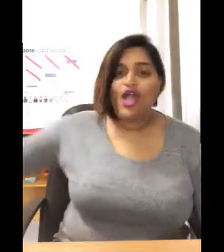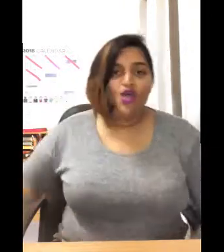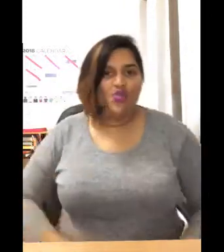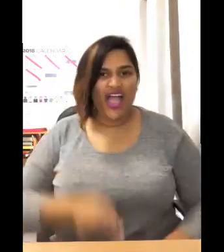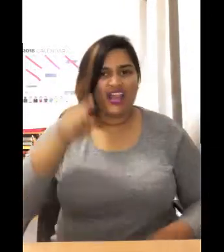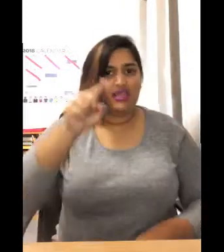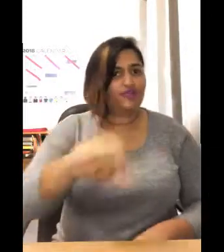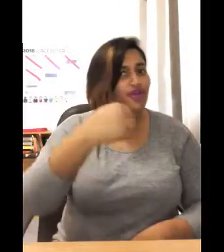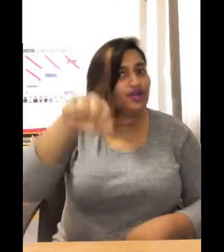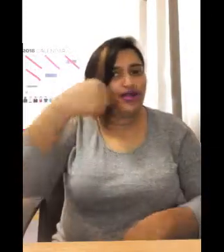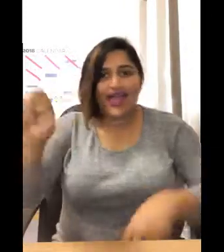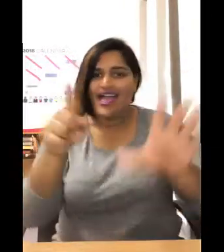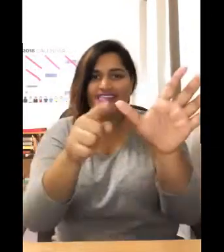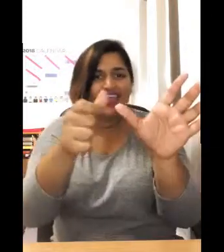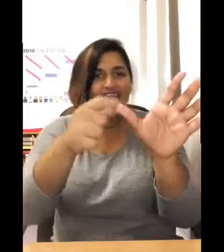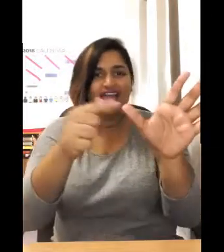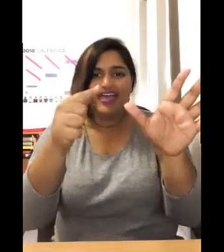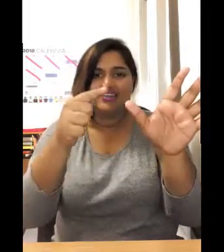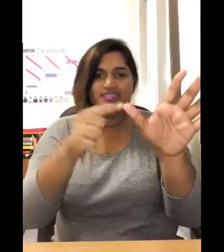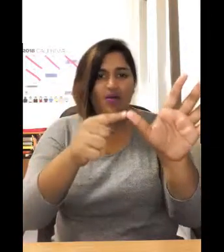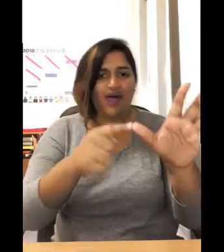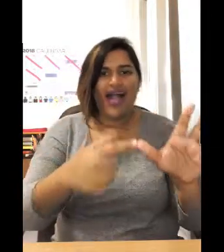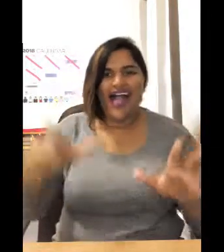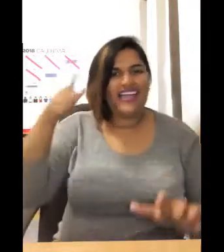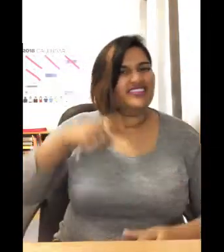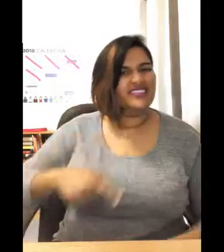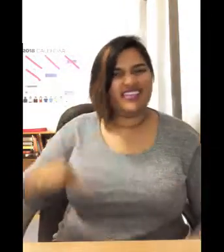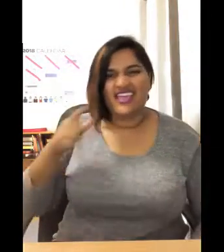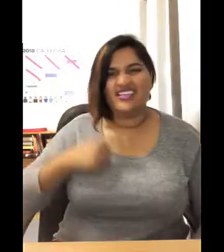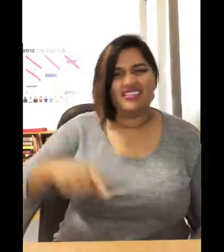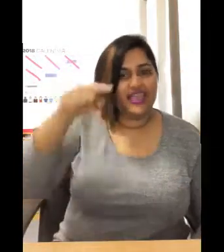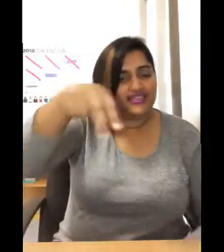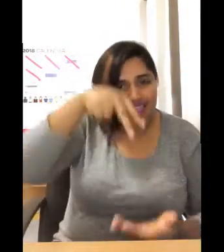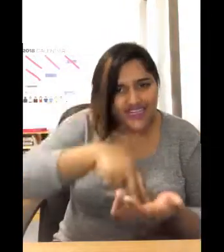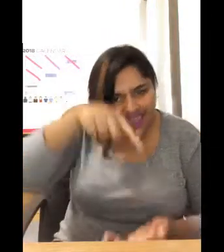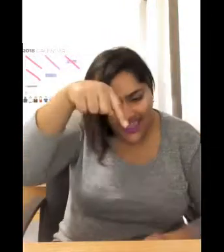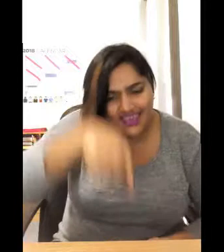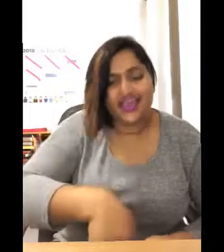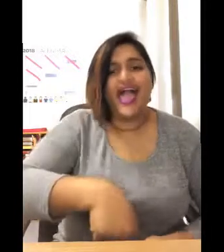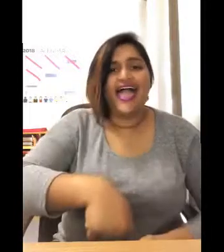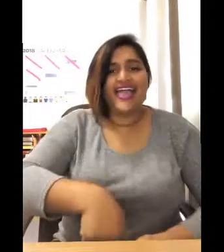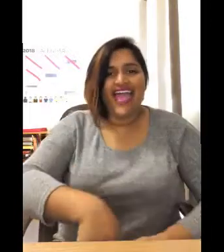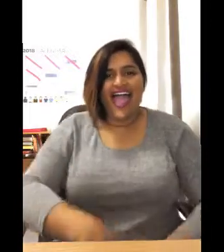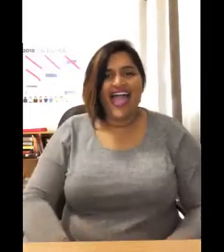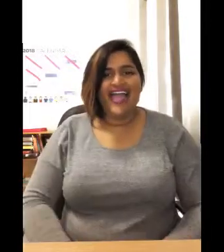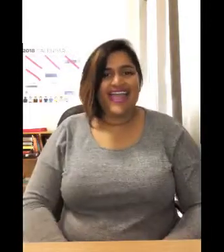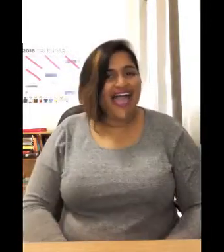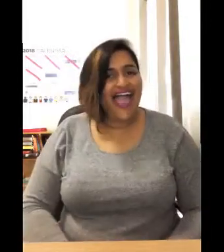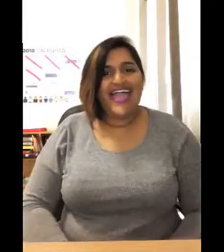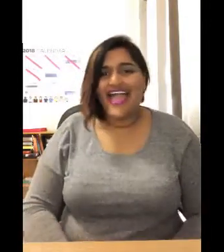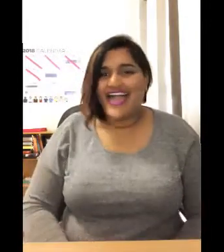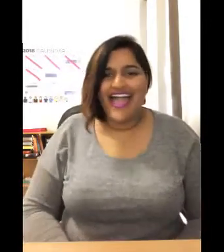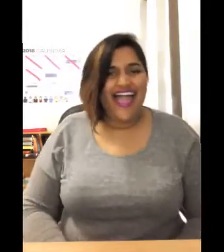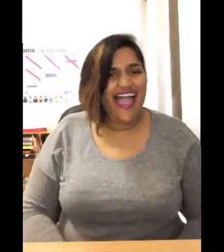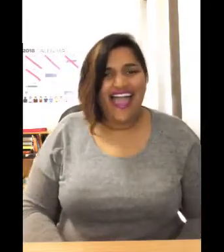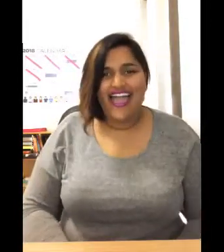Well, if you don't have the answer, why are you still standing here? Hey, hey, hey, hey,